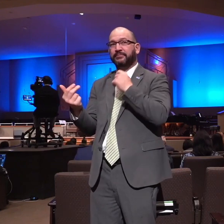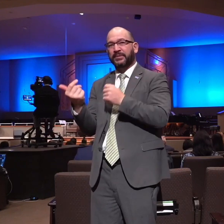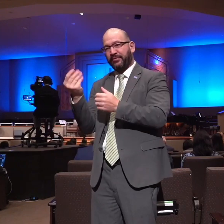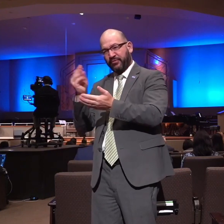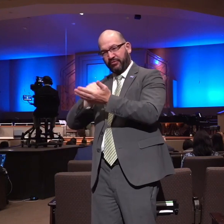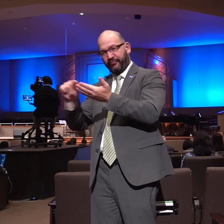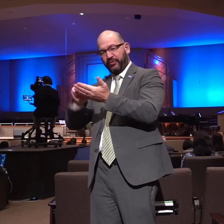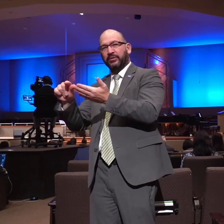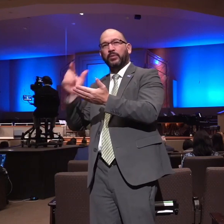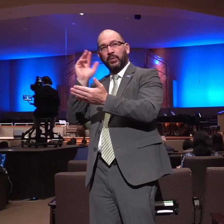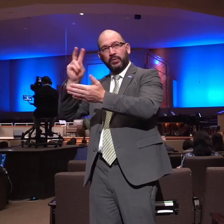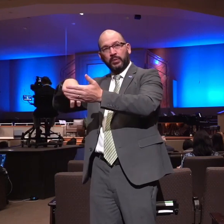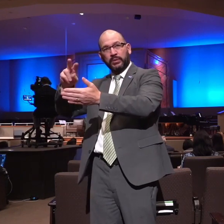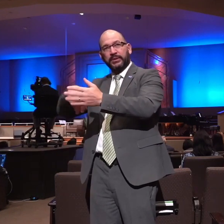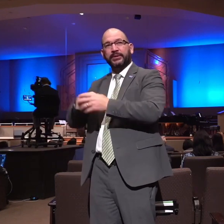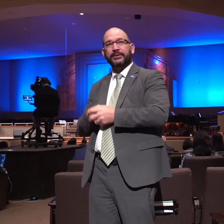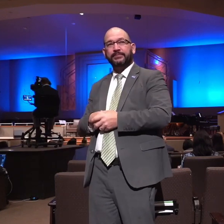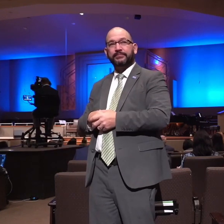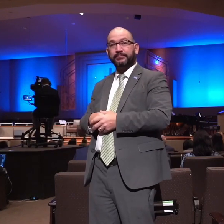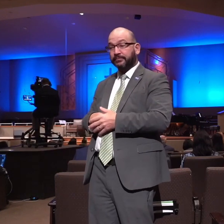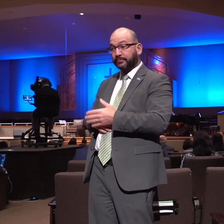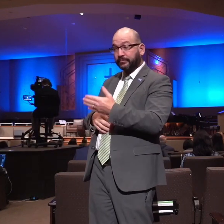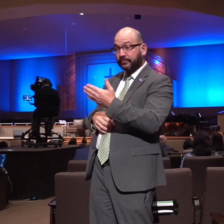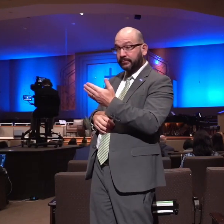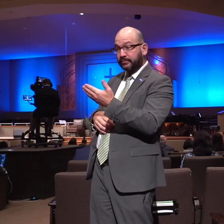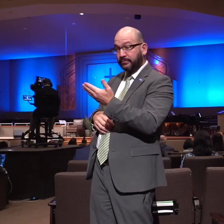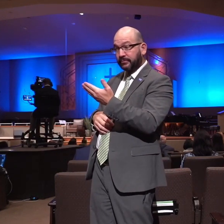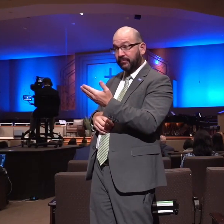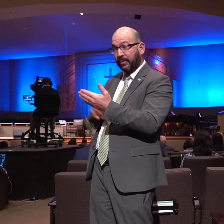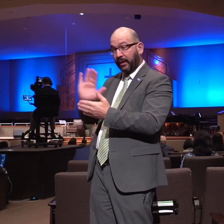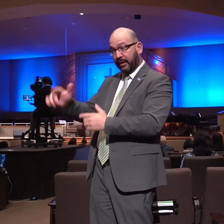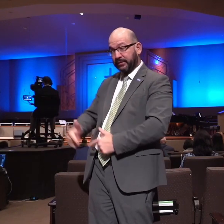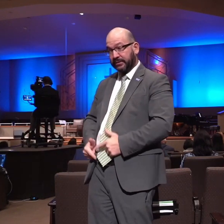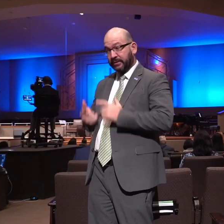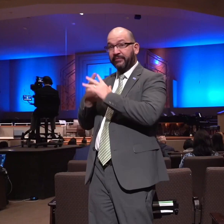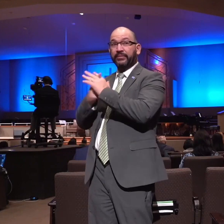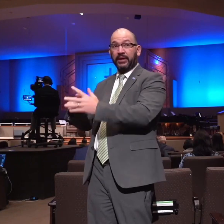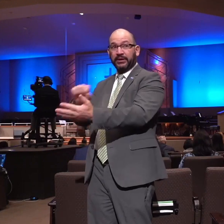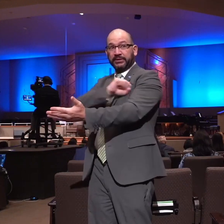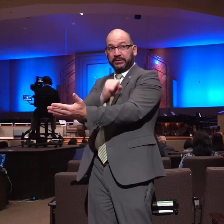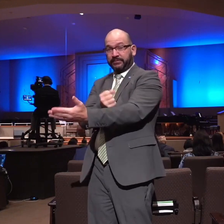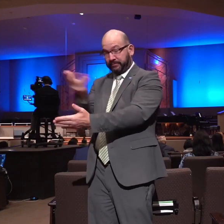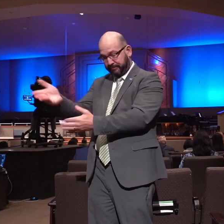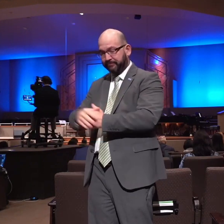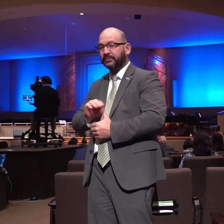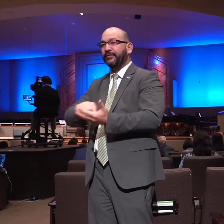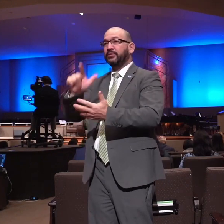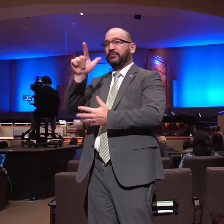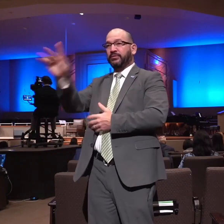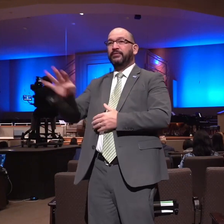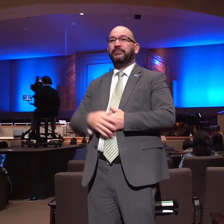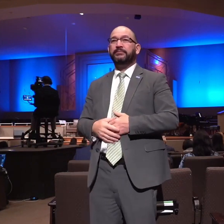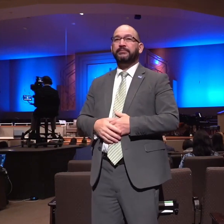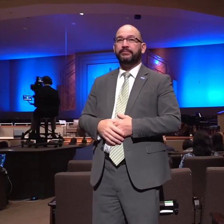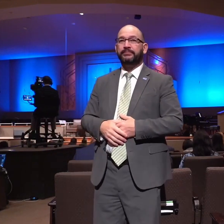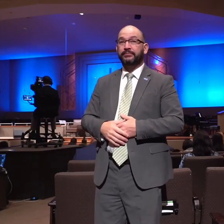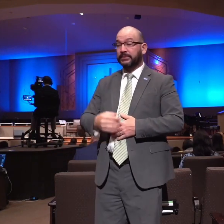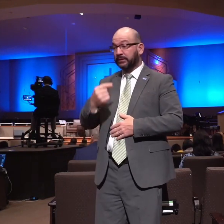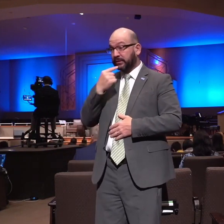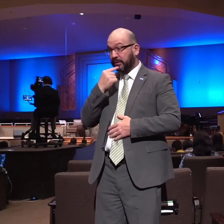this is the beginning of his life verse 24 it says on the woman bear